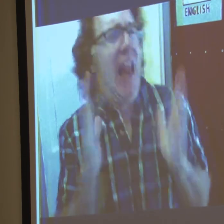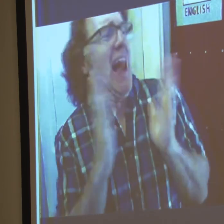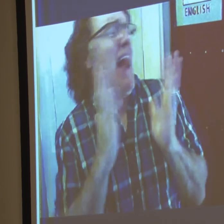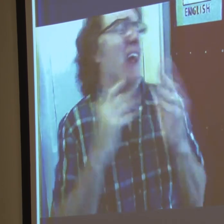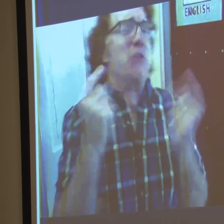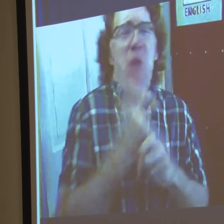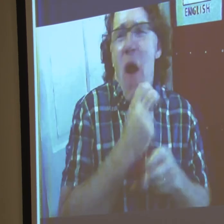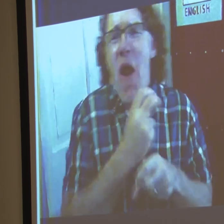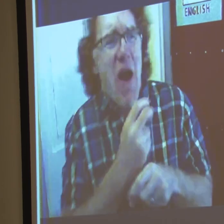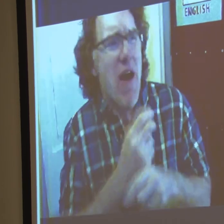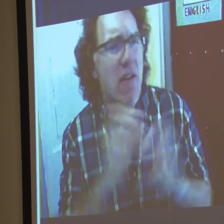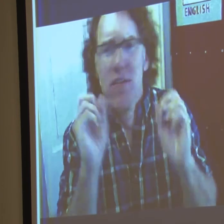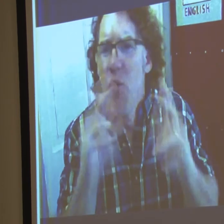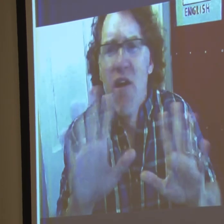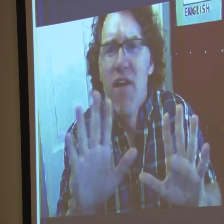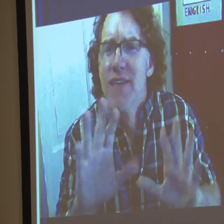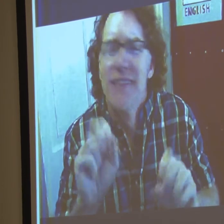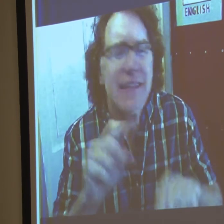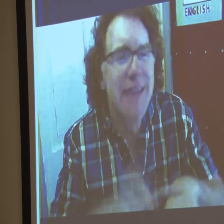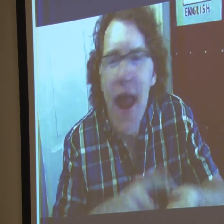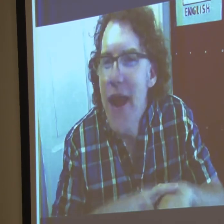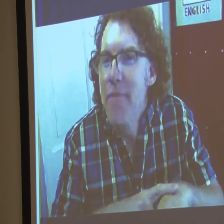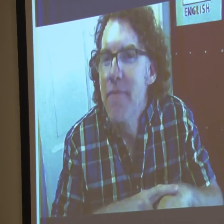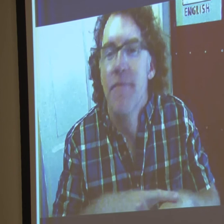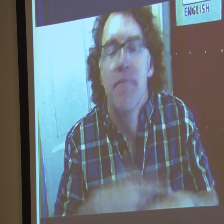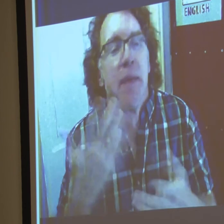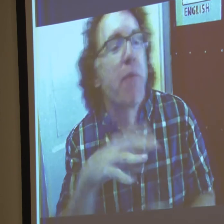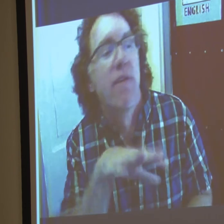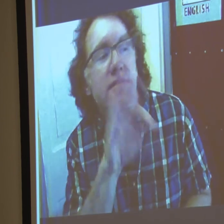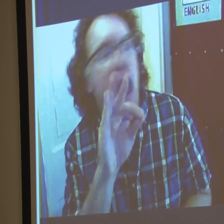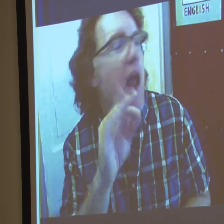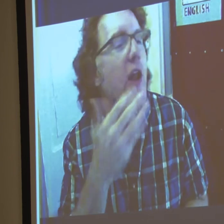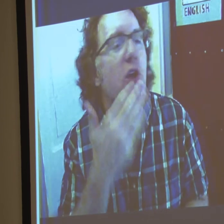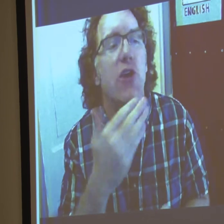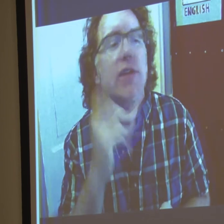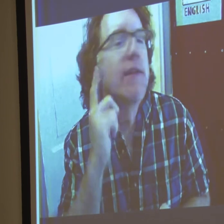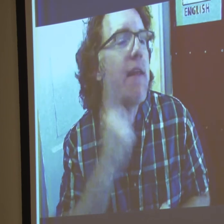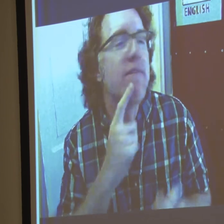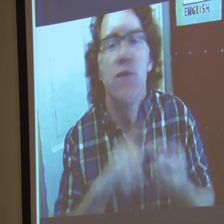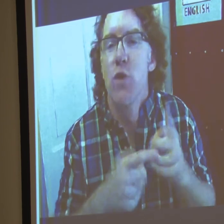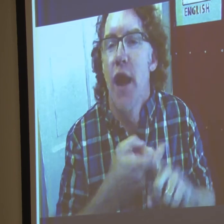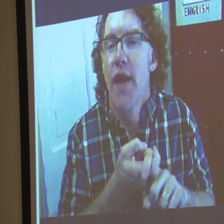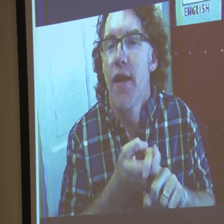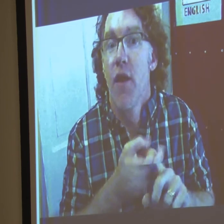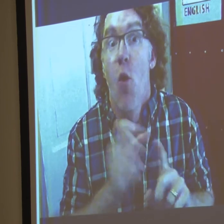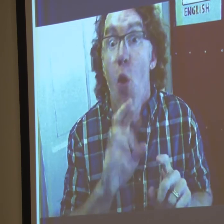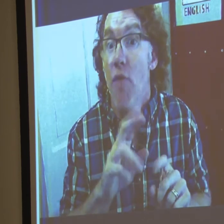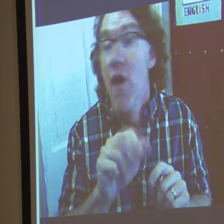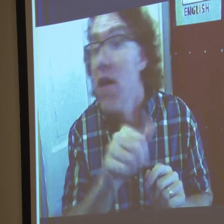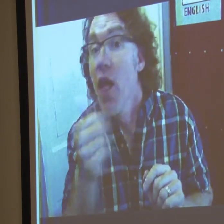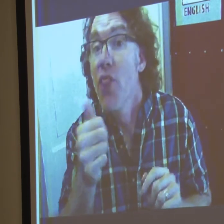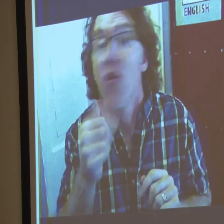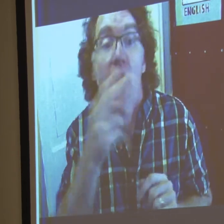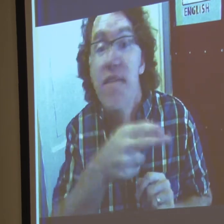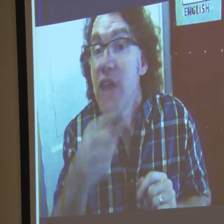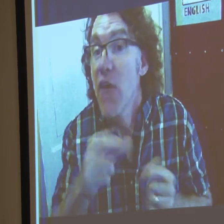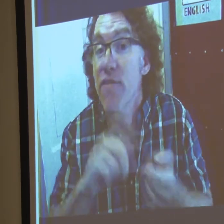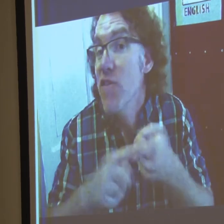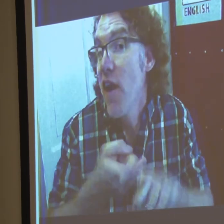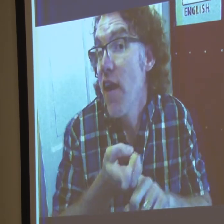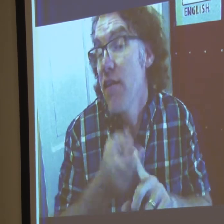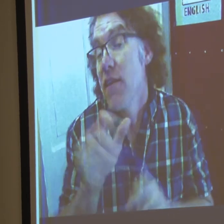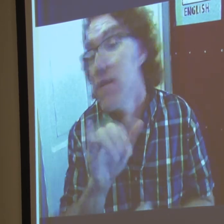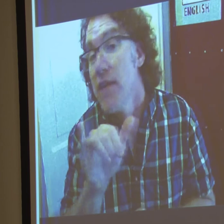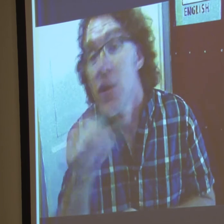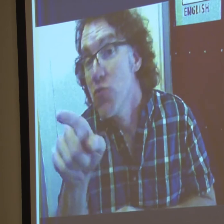But if you feel afraid and you feel it's too hard, that's okay too. It really all takes time. You'll find